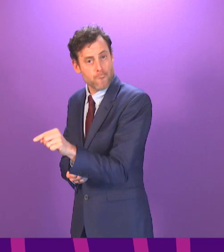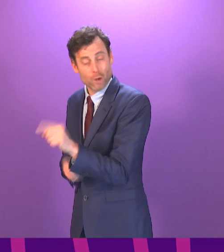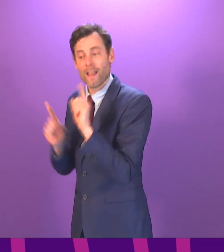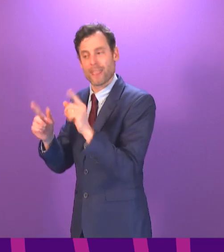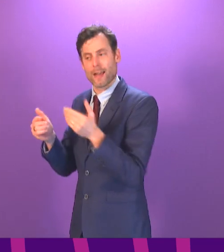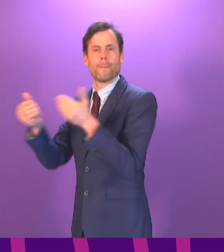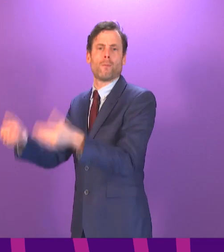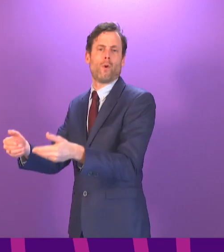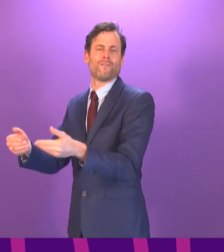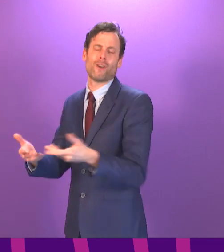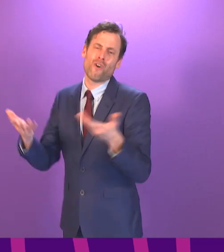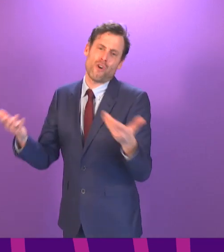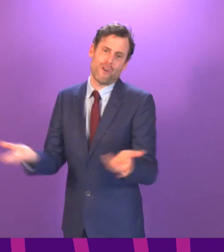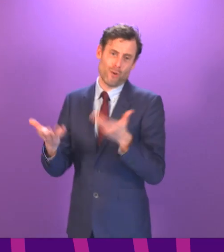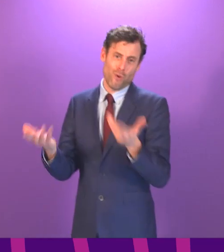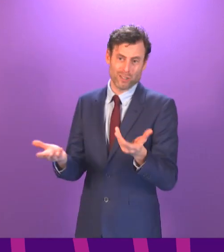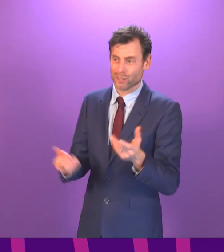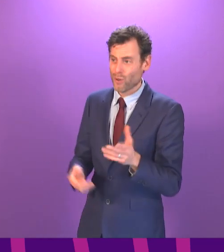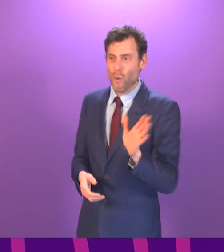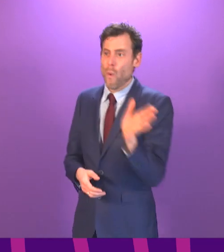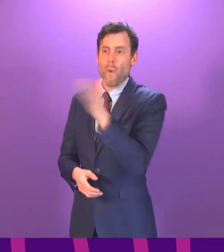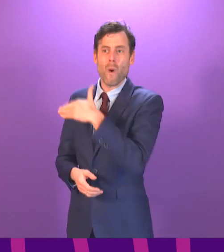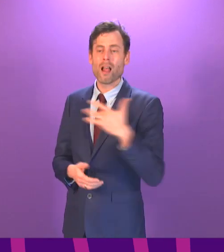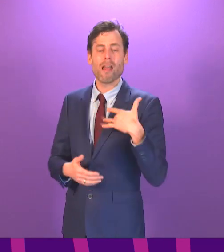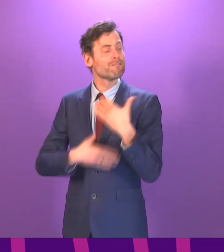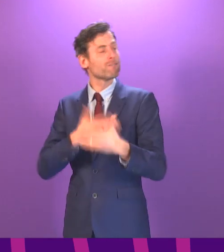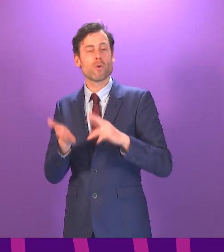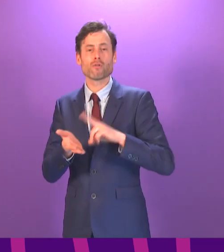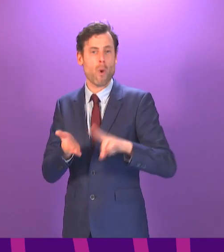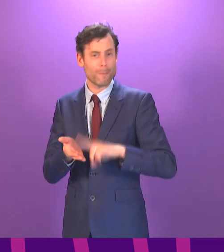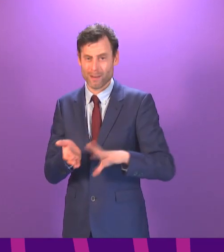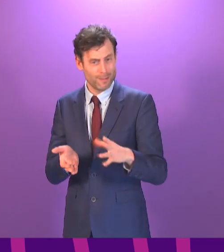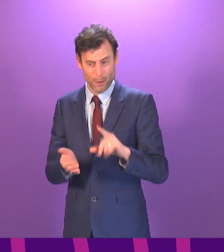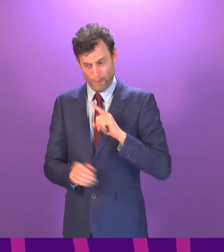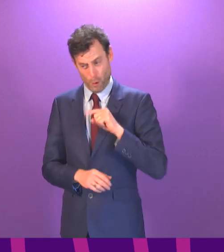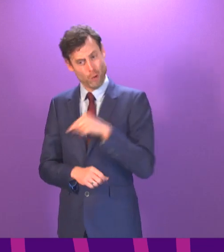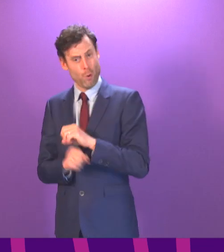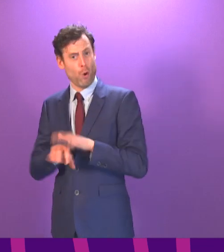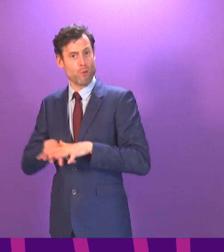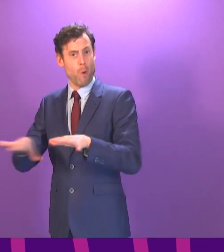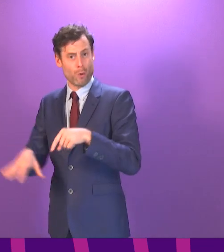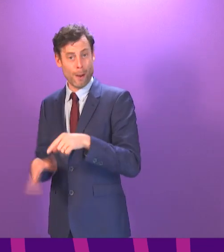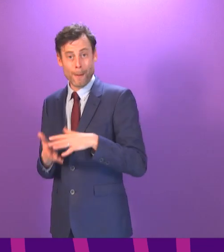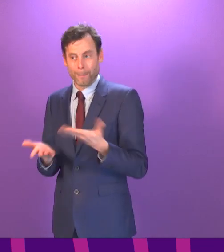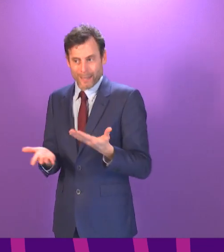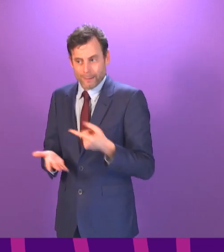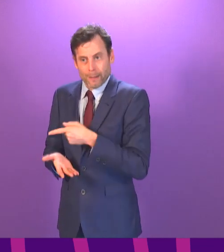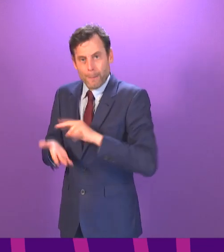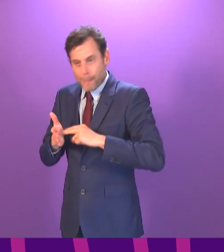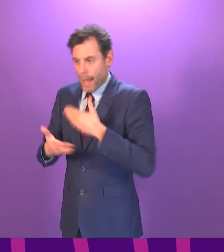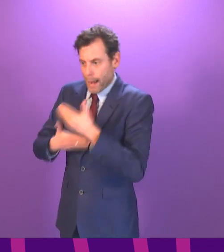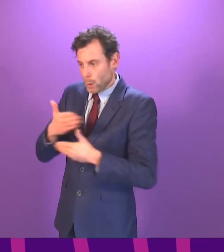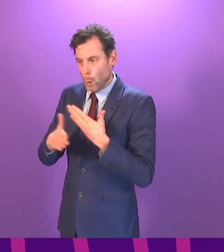now, Covid has had an impact on all of this and we will need to consider exactly what that impact will be going forward. But I've set out the